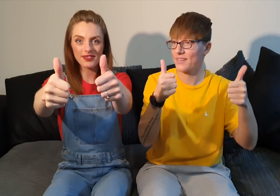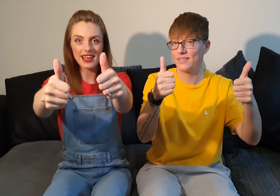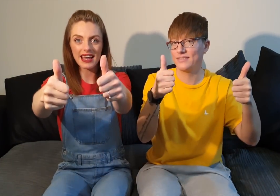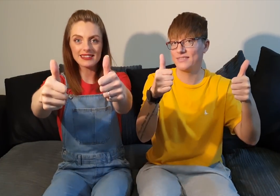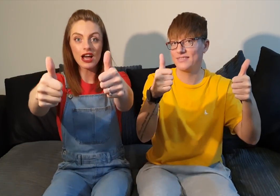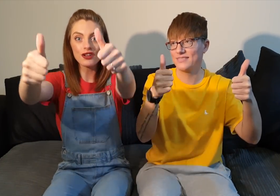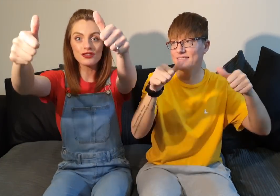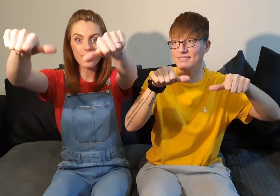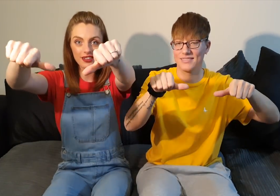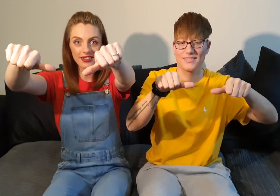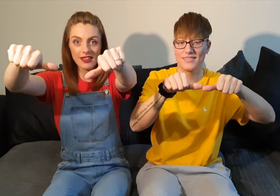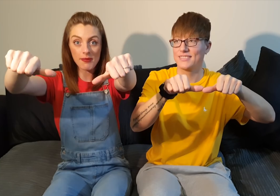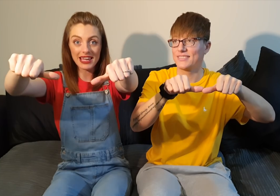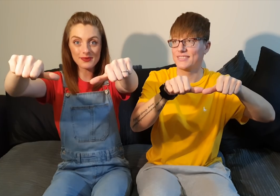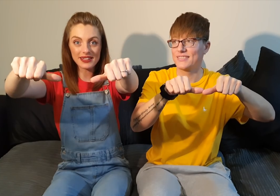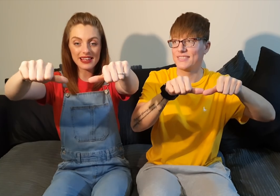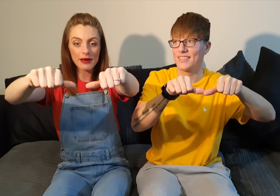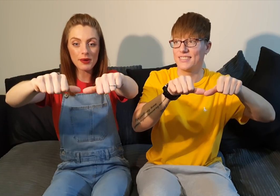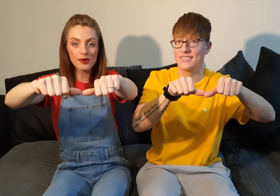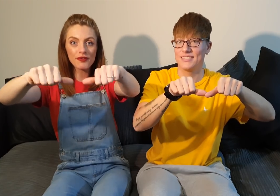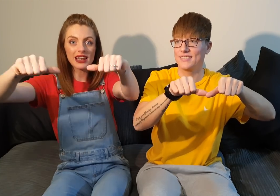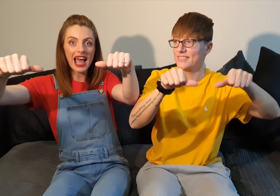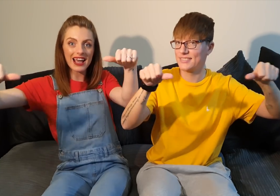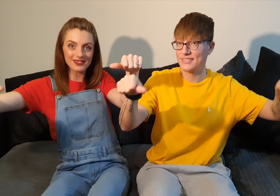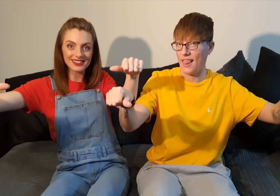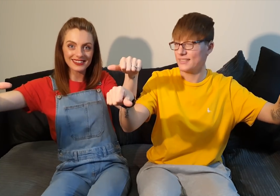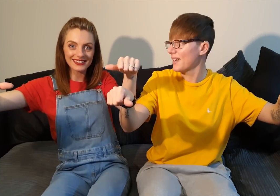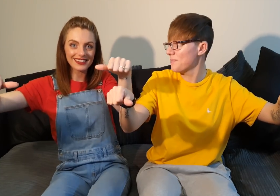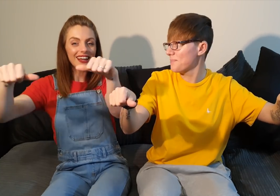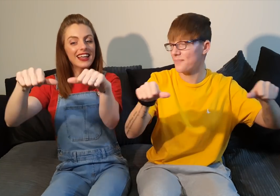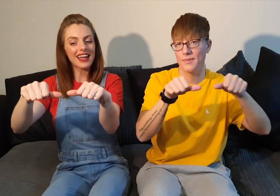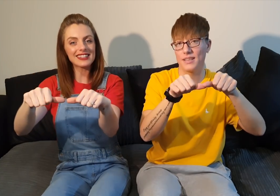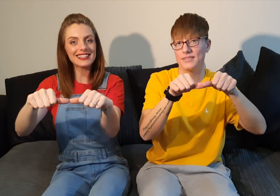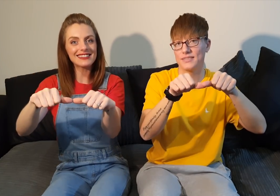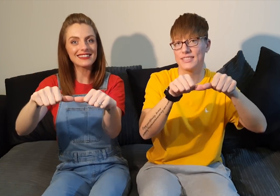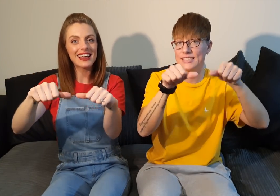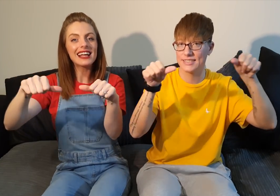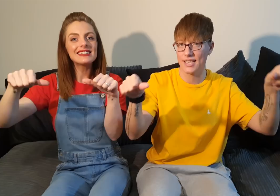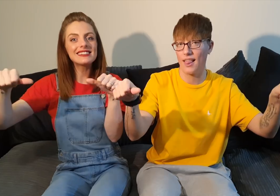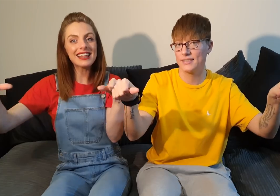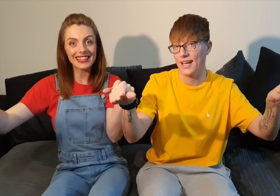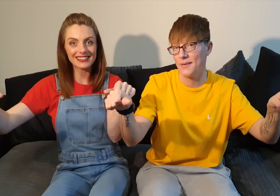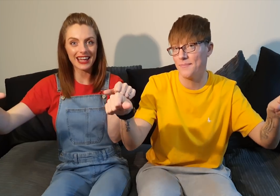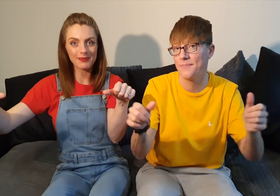sides turn them inwards and we're moving out that is cellotape